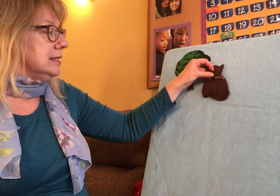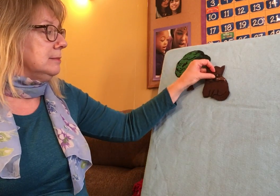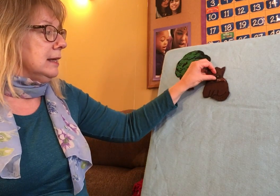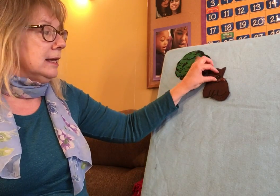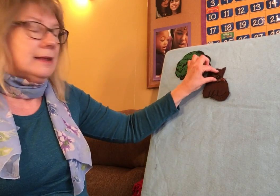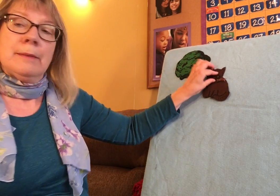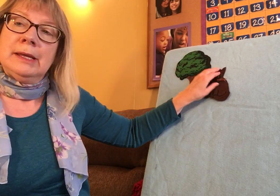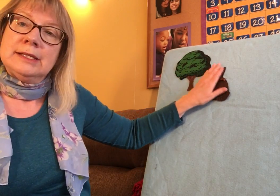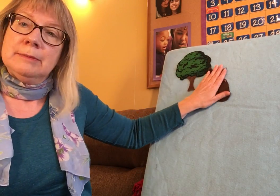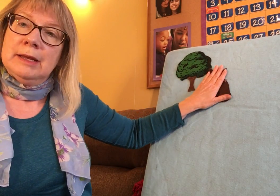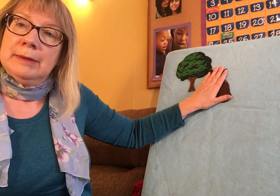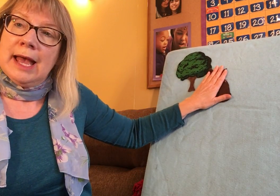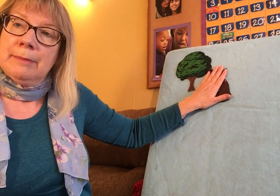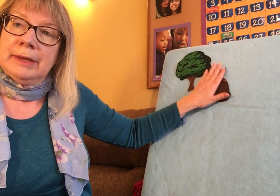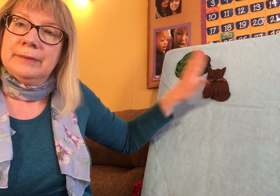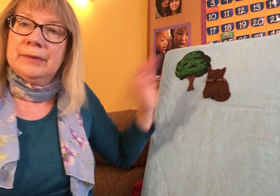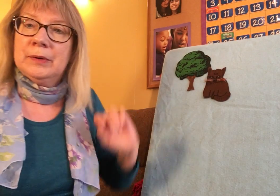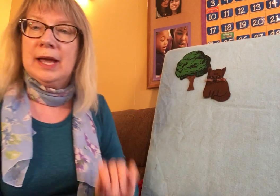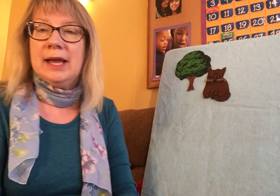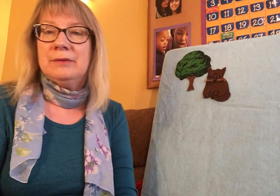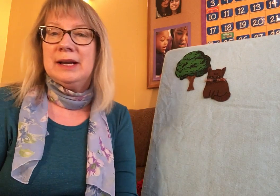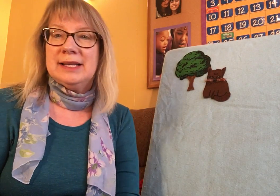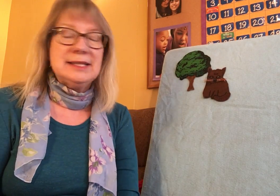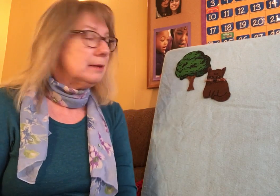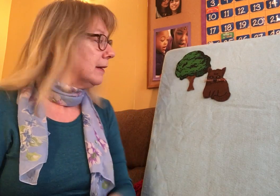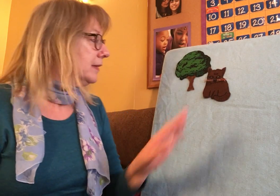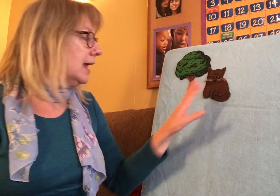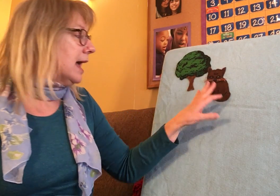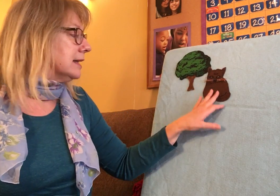me. That means he made me happy. Okay? Ready to sing about the cat?